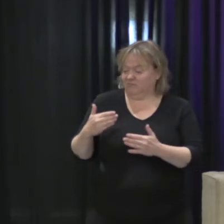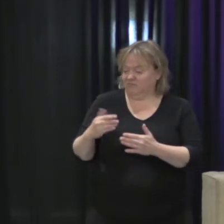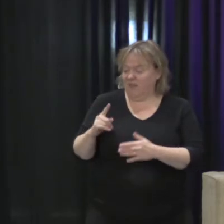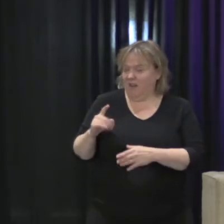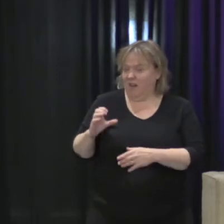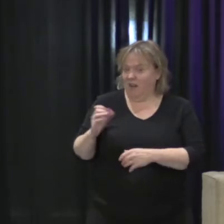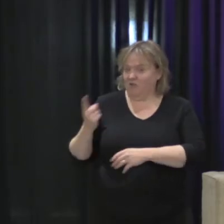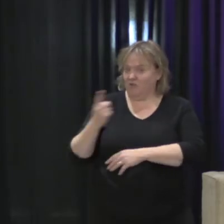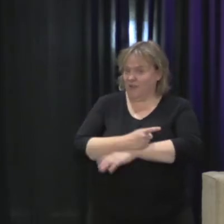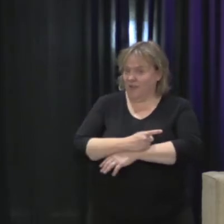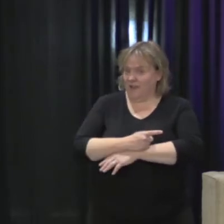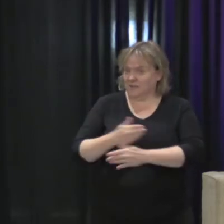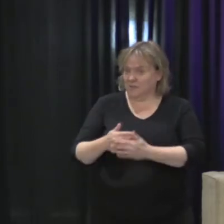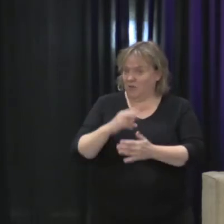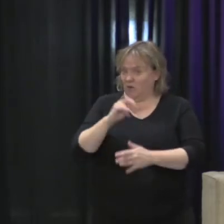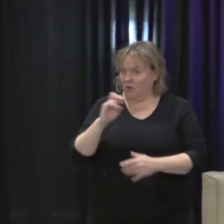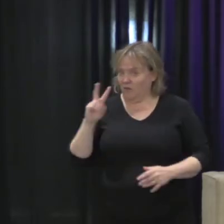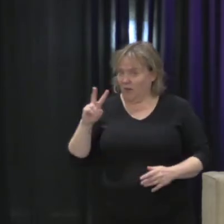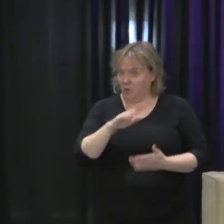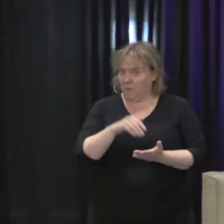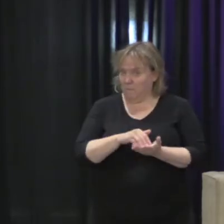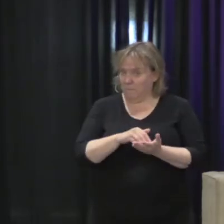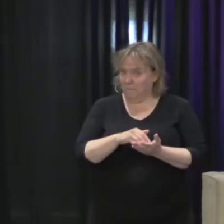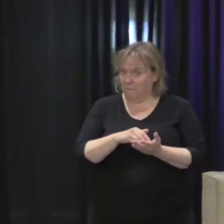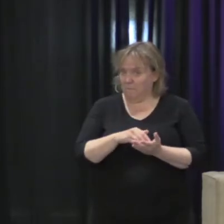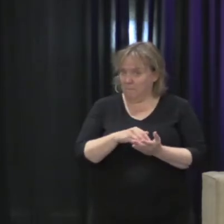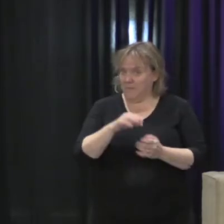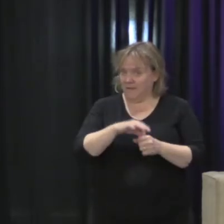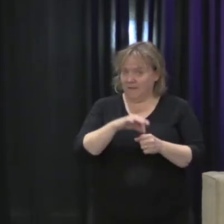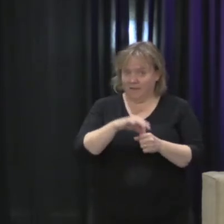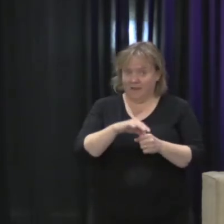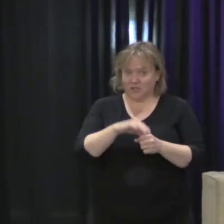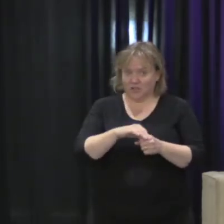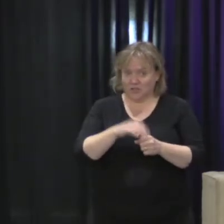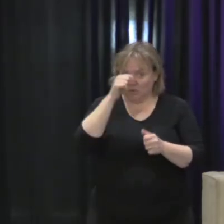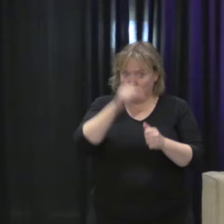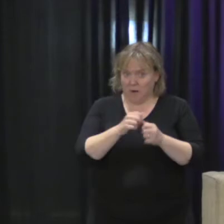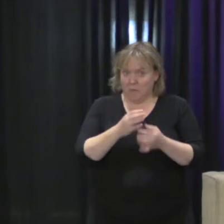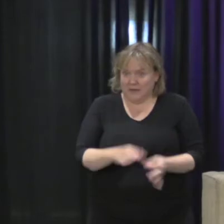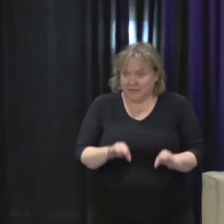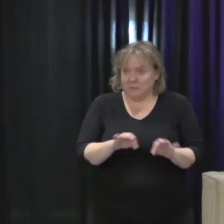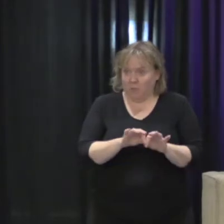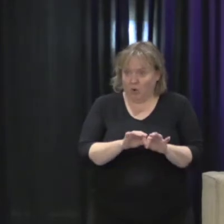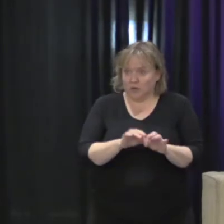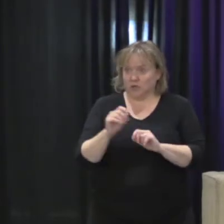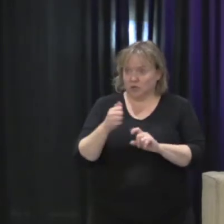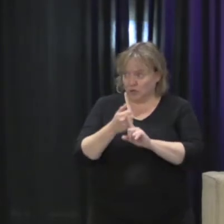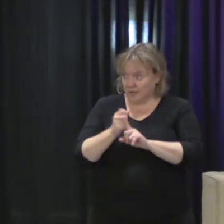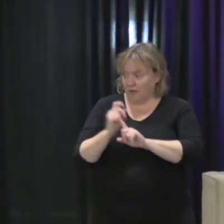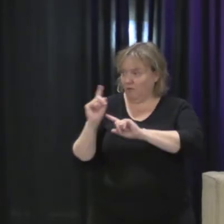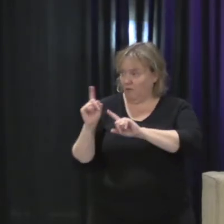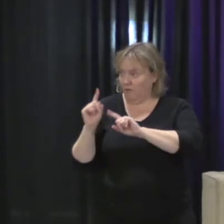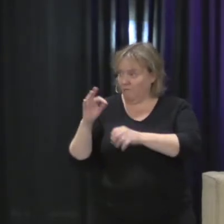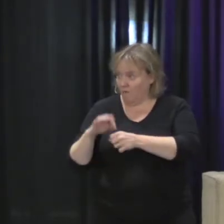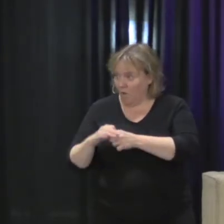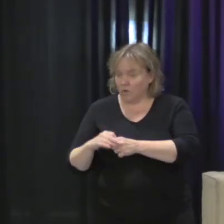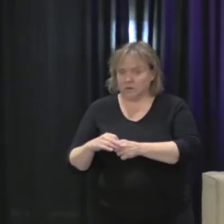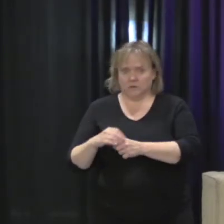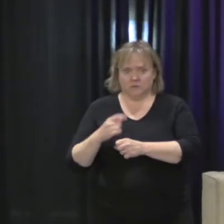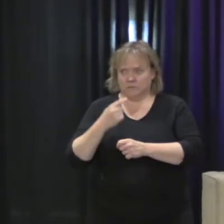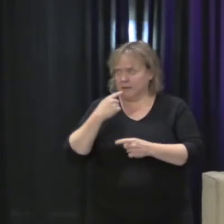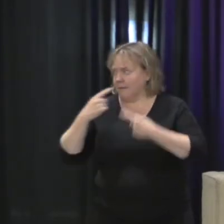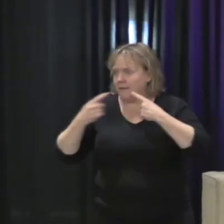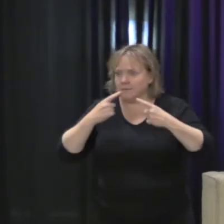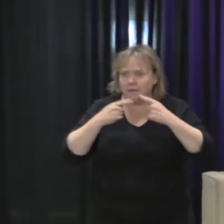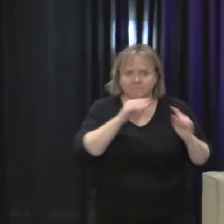November. Everybody remember about the importance of getting out and voting, about getting your communities out to vote, about bringing in